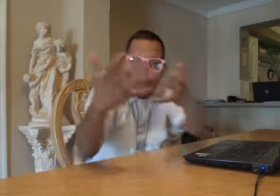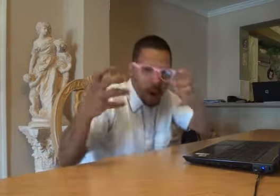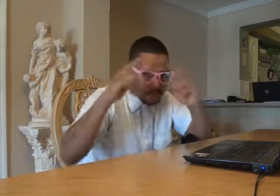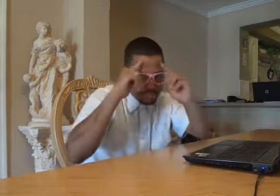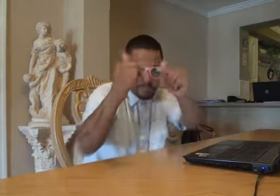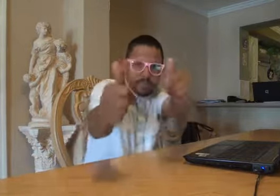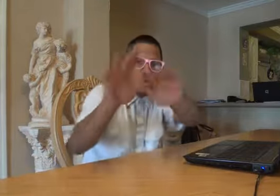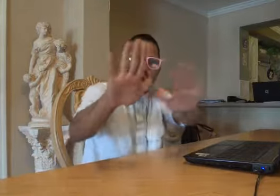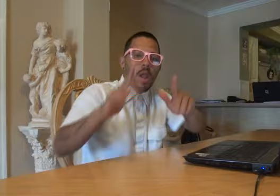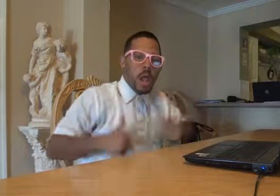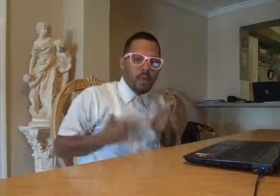around me.